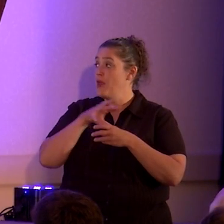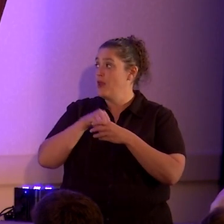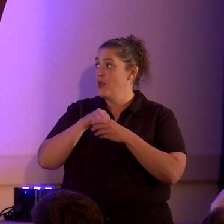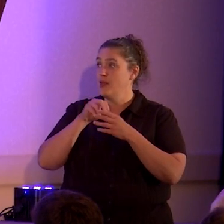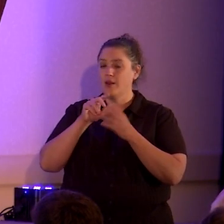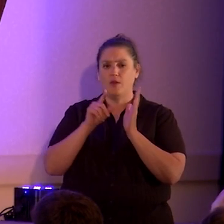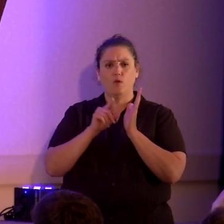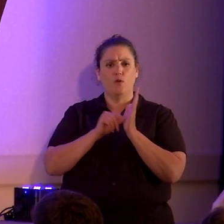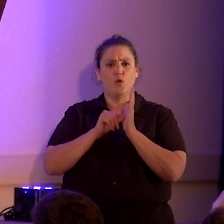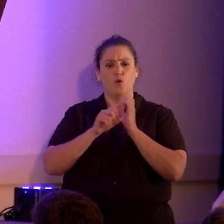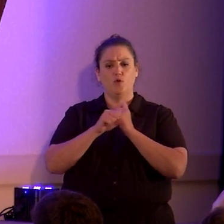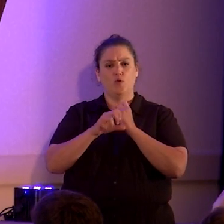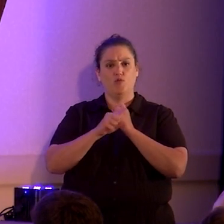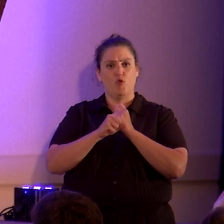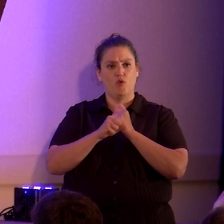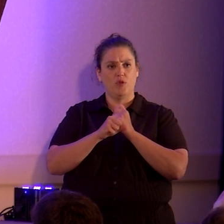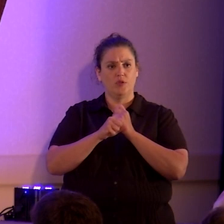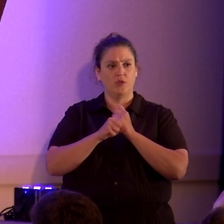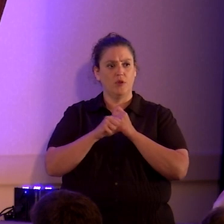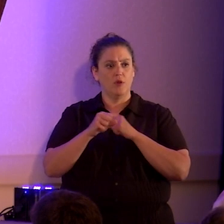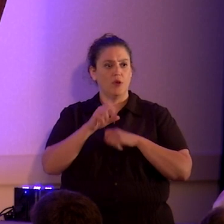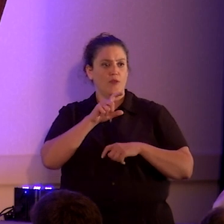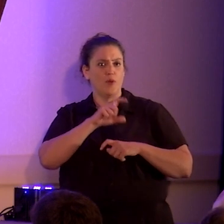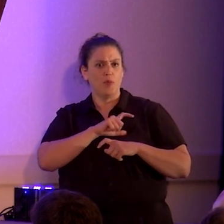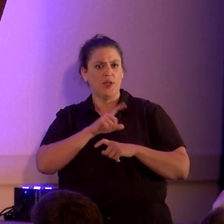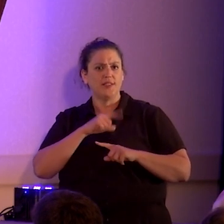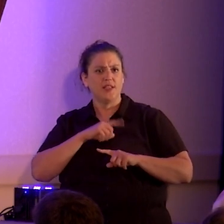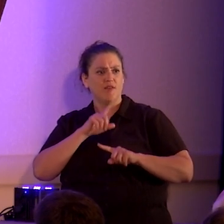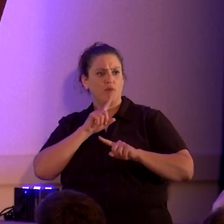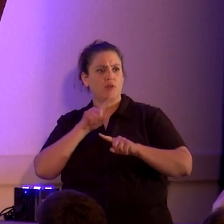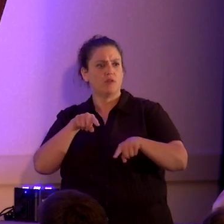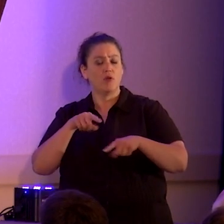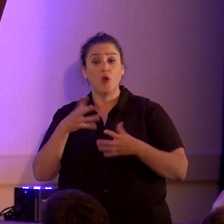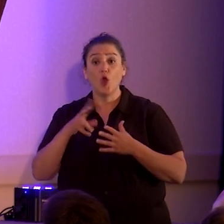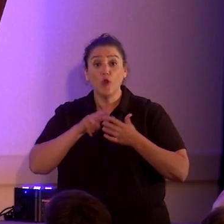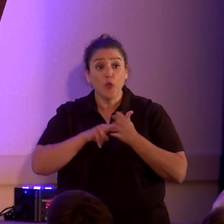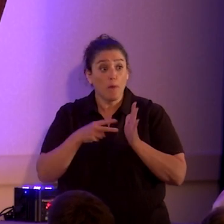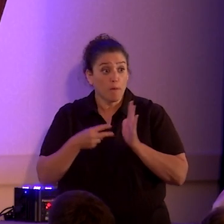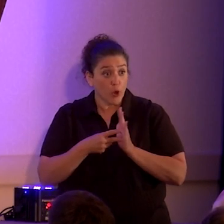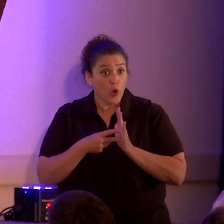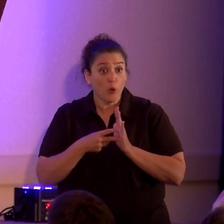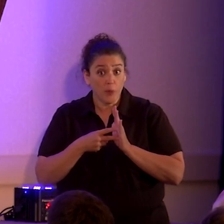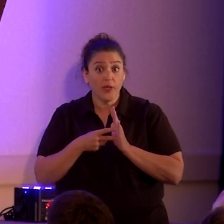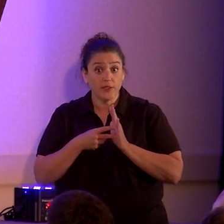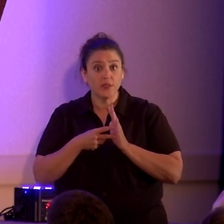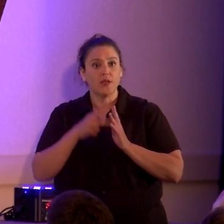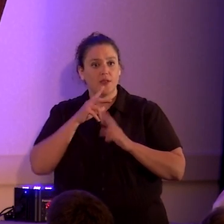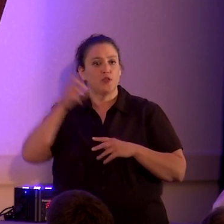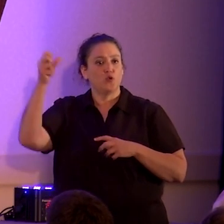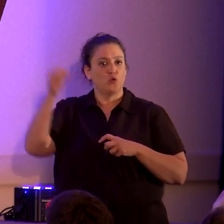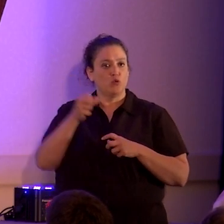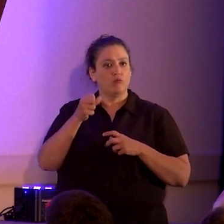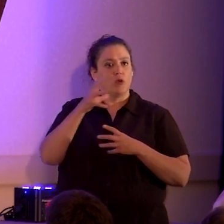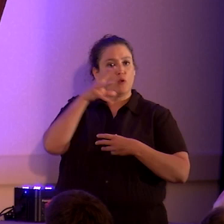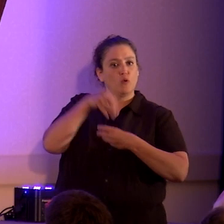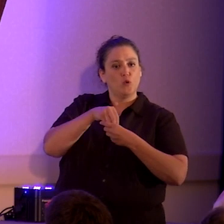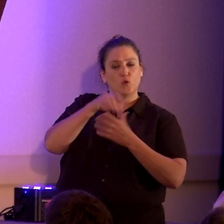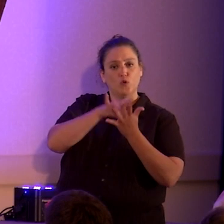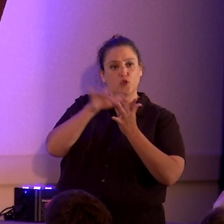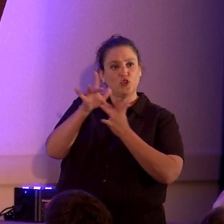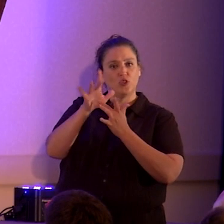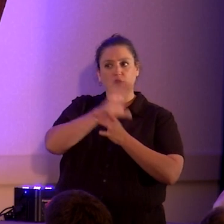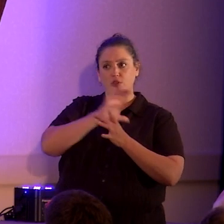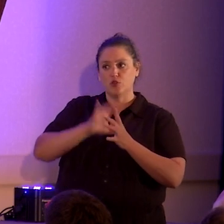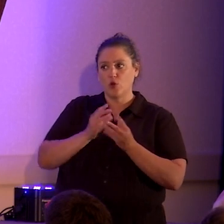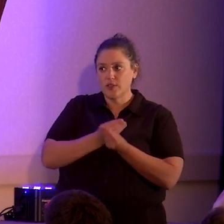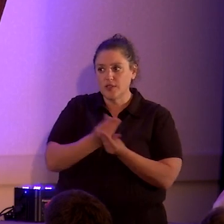police have been quoted brazenly stating that the purpose is to bring Jesus Christ to